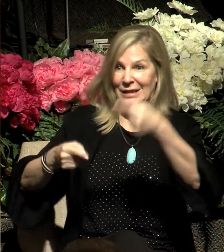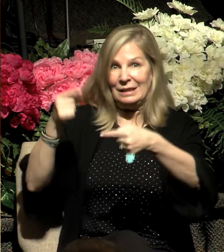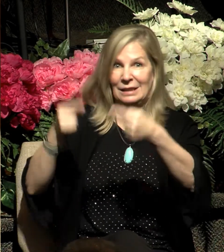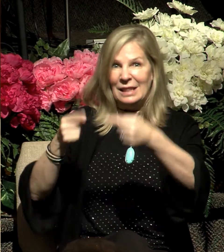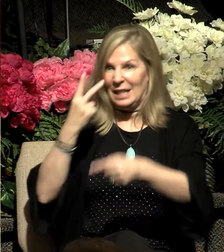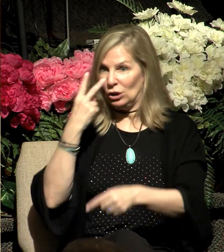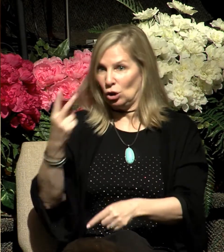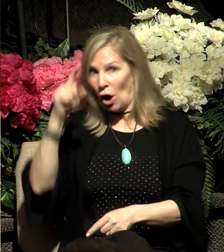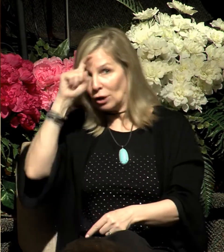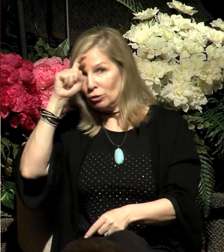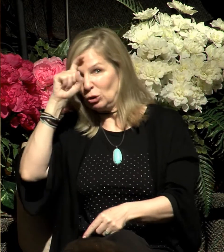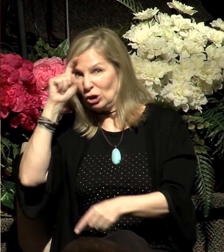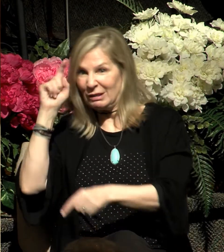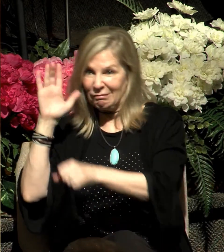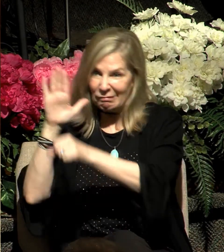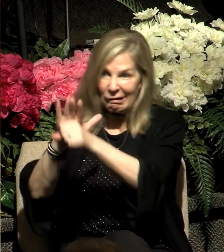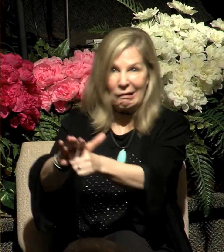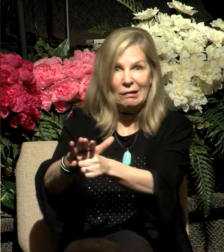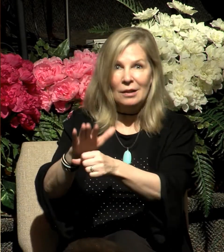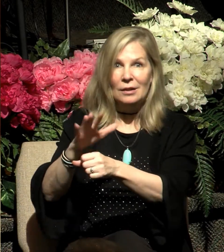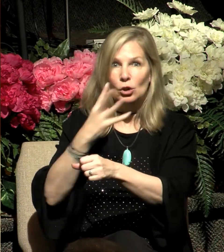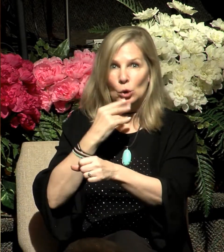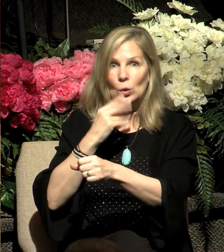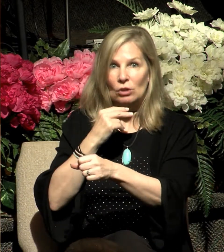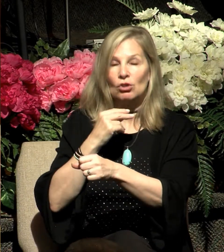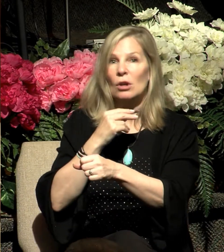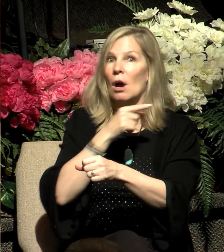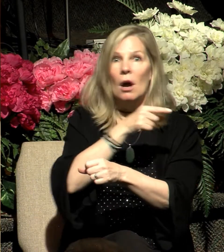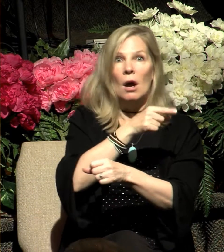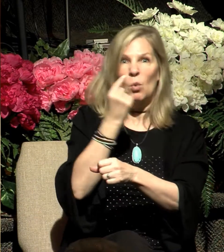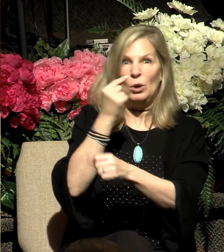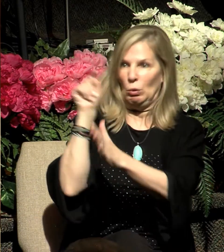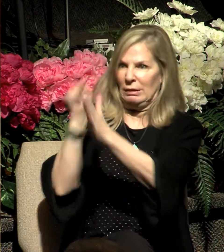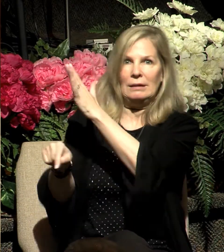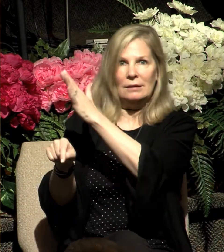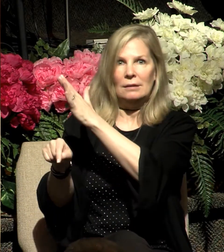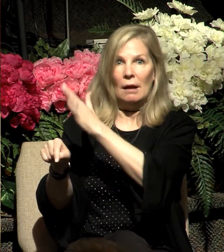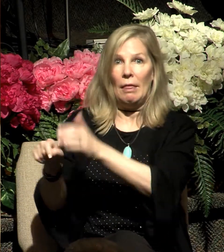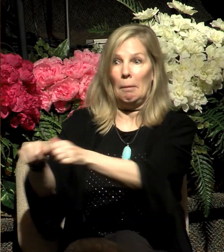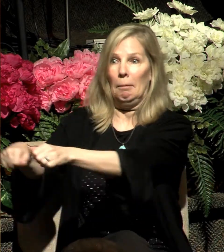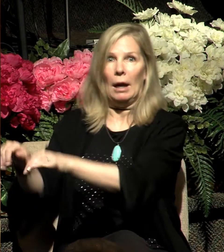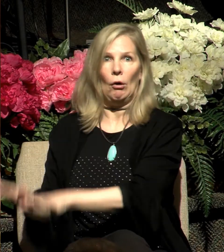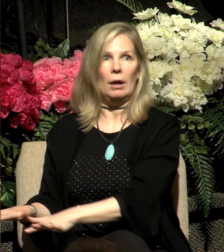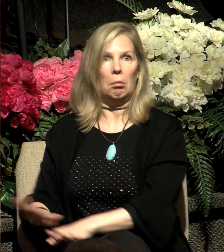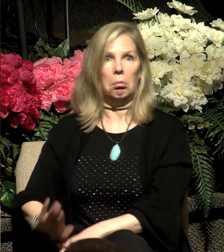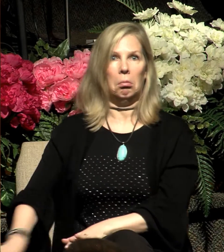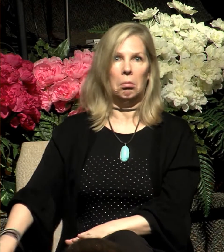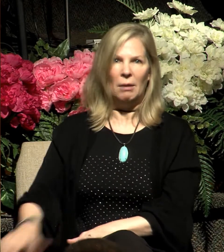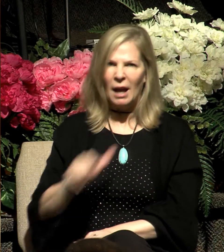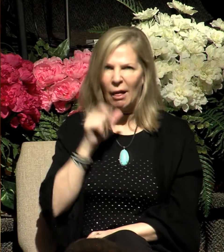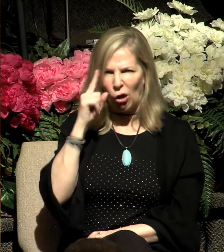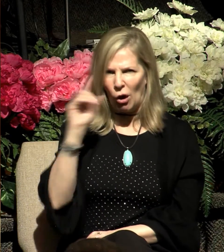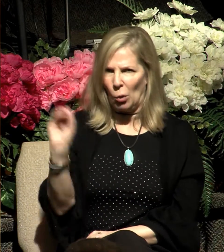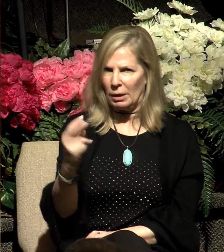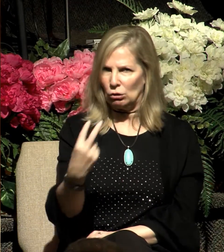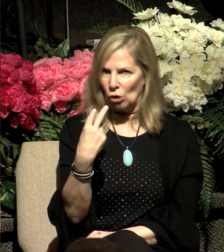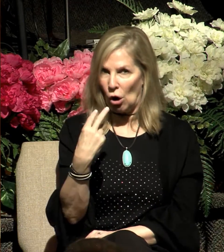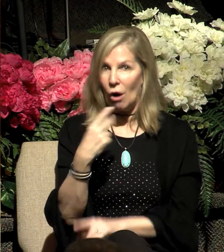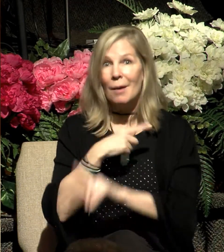a fellow Jew. The Bible says he buried the man in the sand, he didn't think anybody saw. But the very next